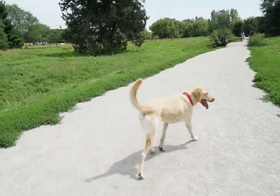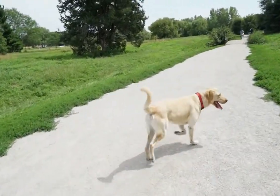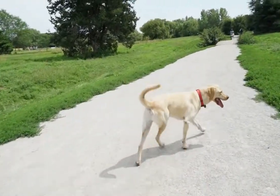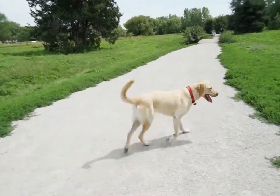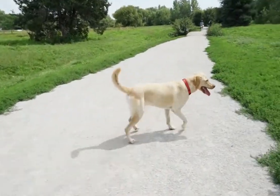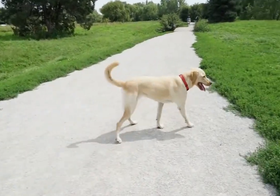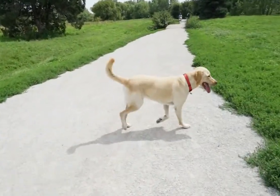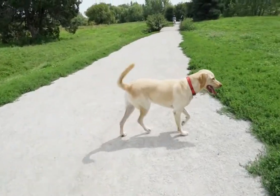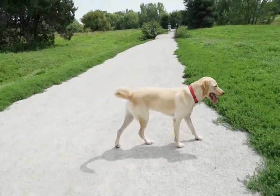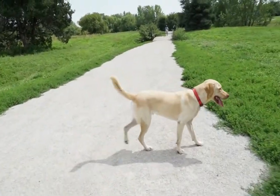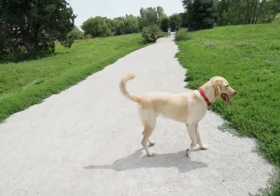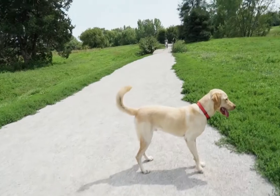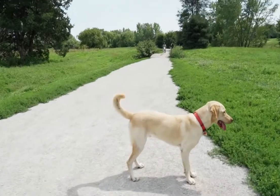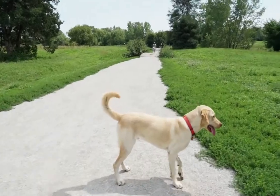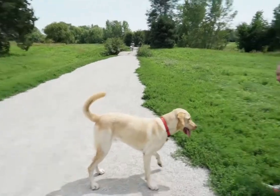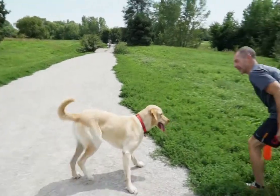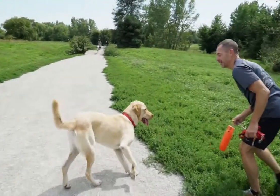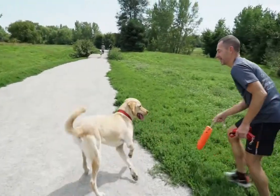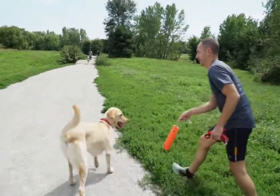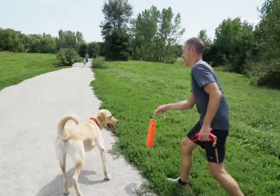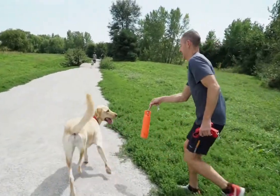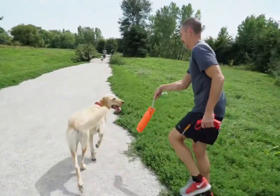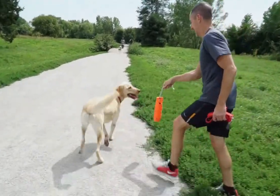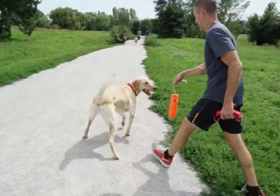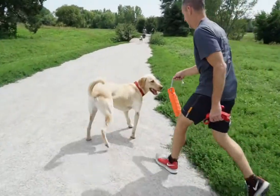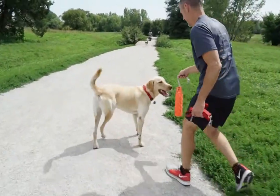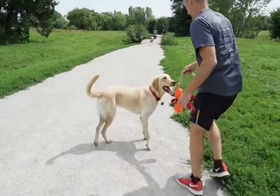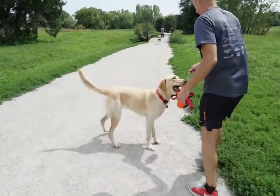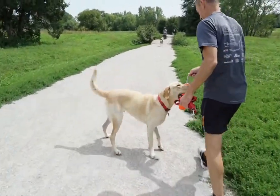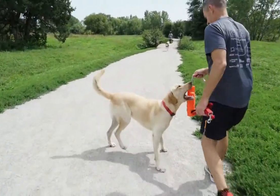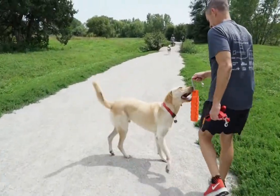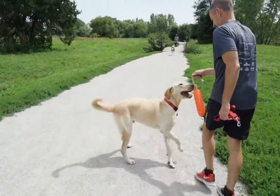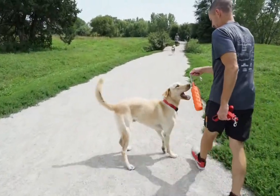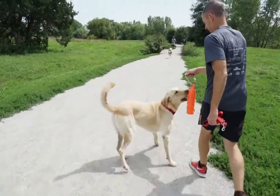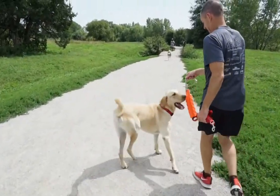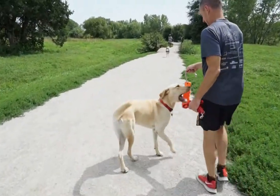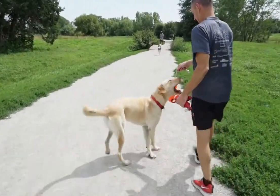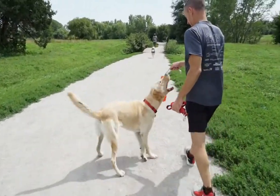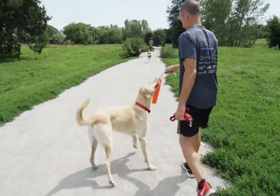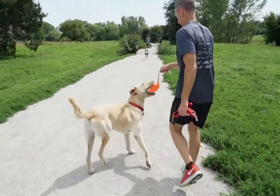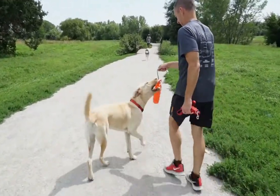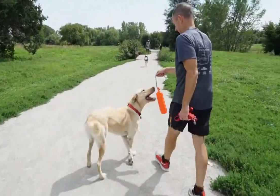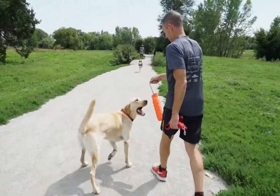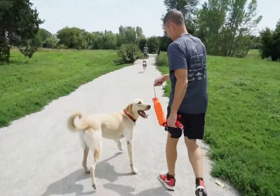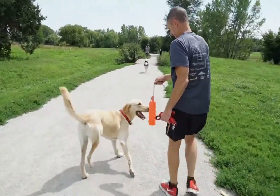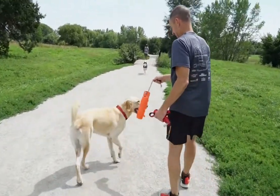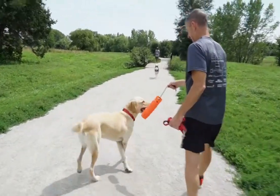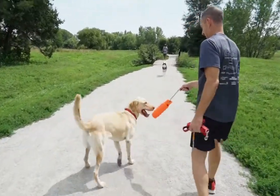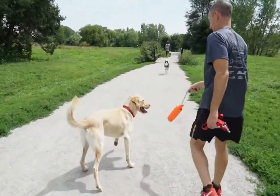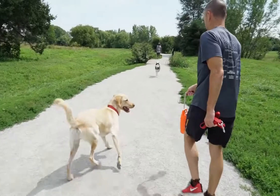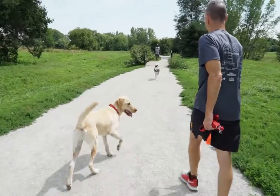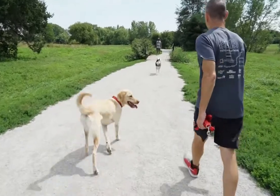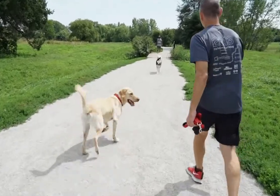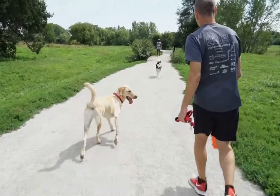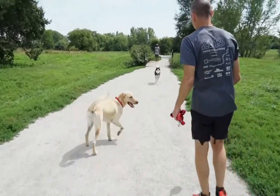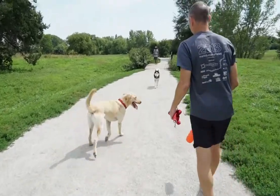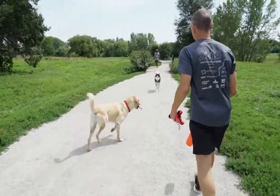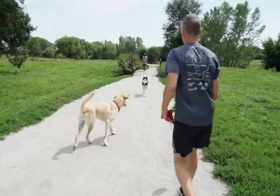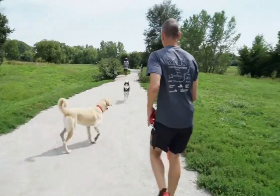out there, outside, getting a little exercise, kind of clearing my mind, maybe thinking about what I need to do that day. And also